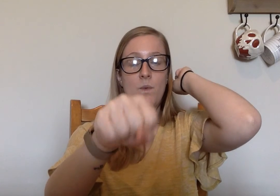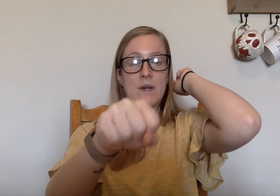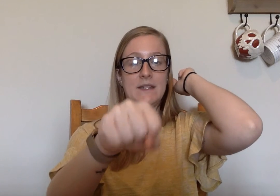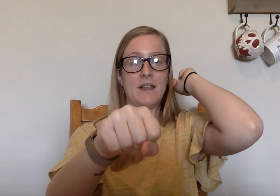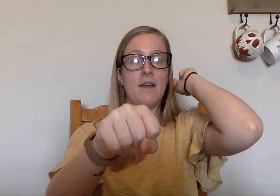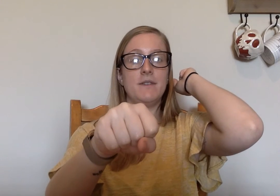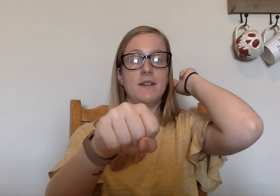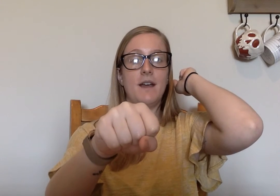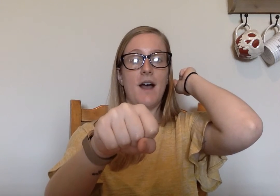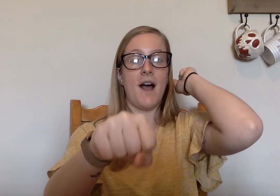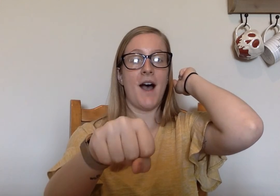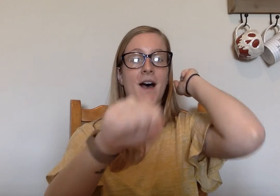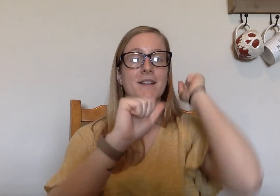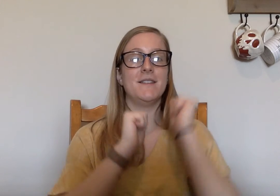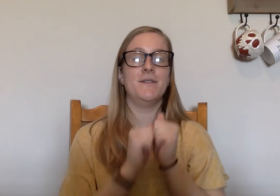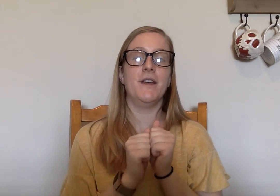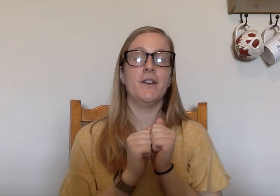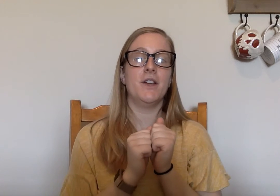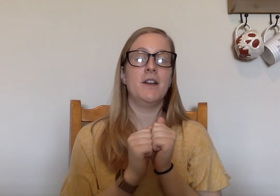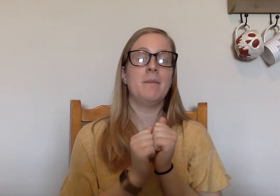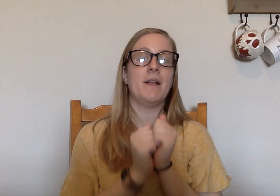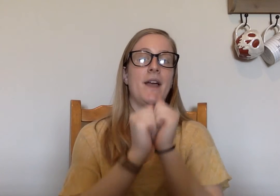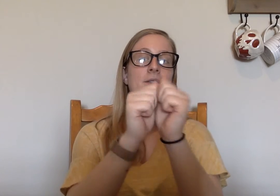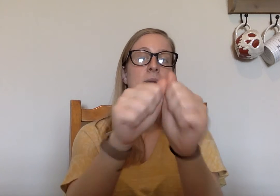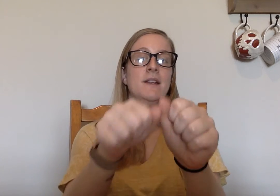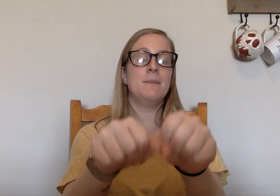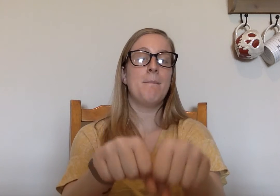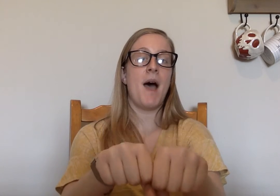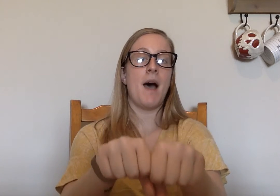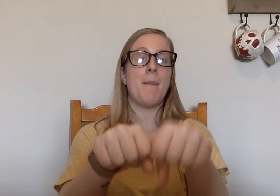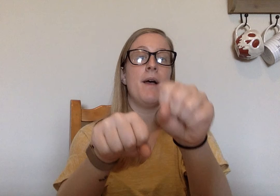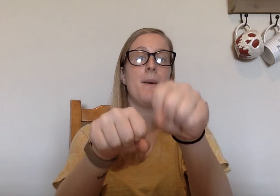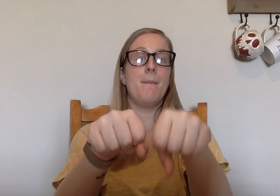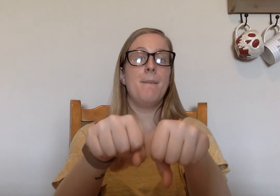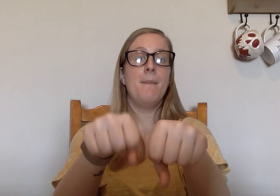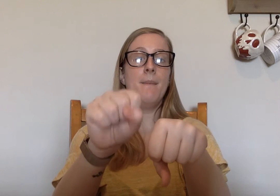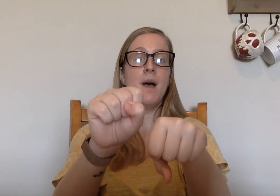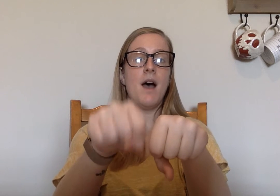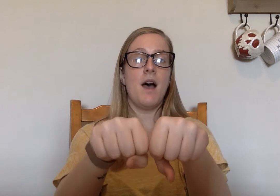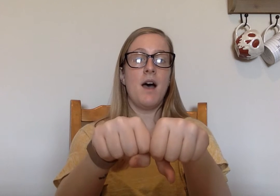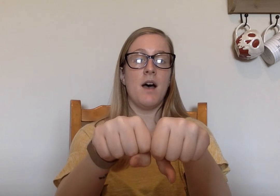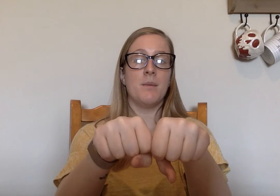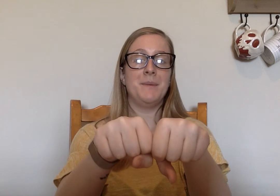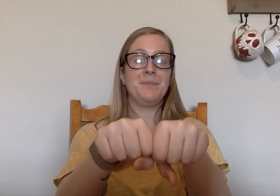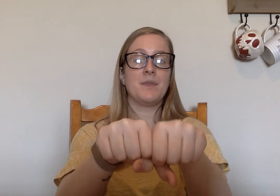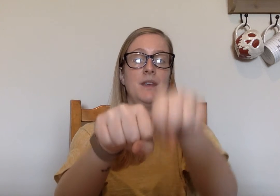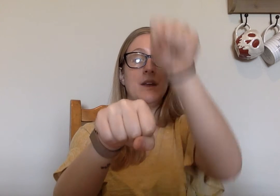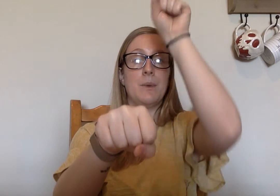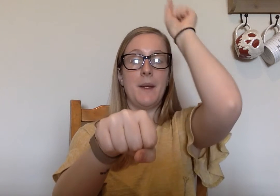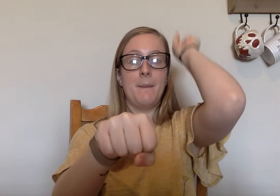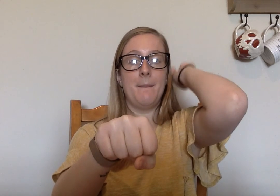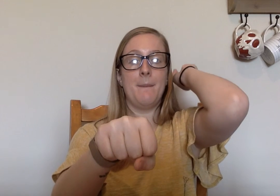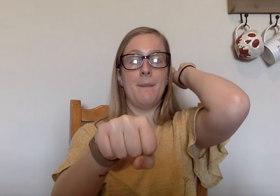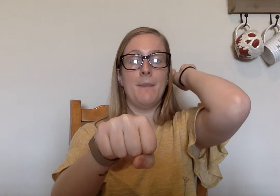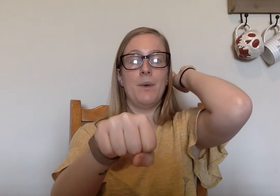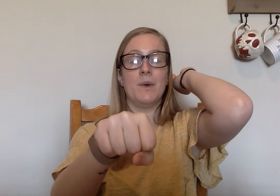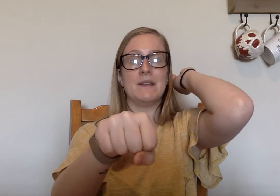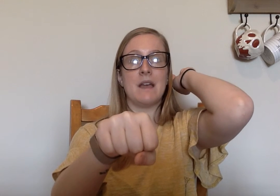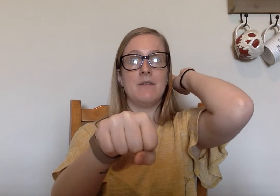What's left? Ot. Very good. And my last one is mom. M. Um. Take away M. What's left?